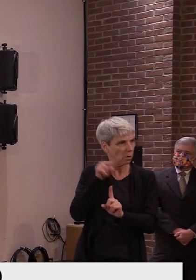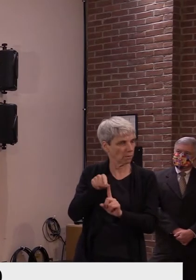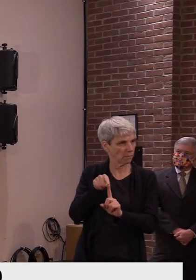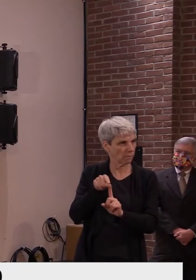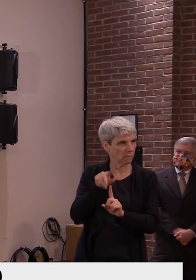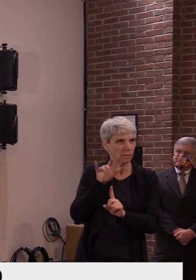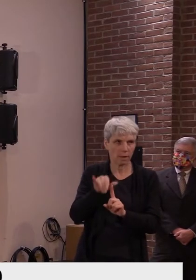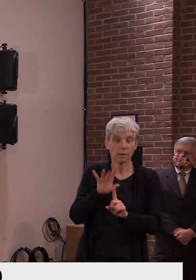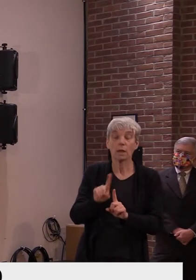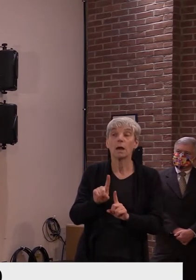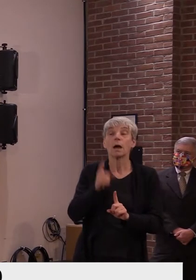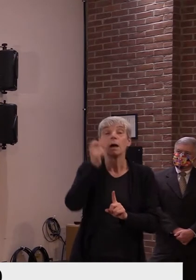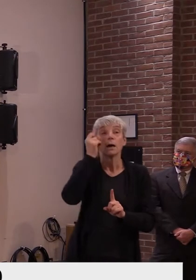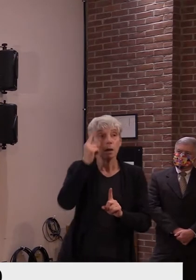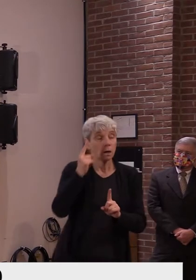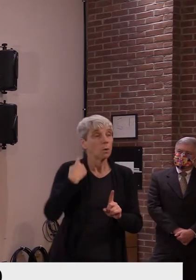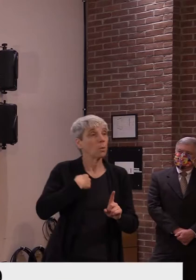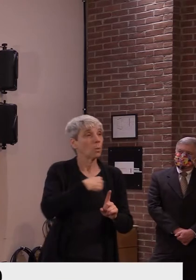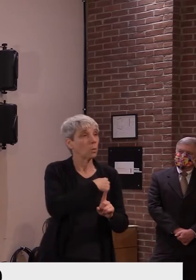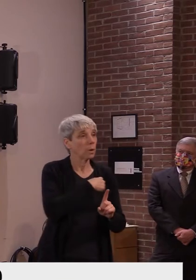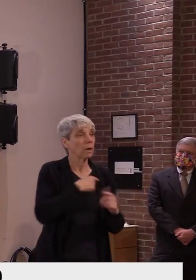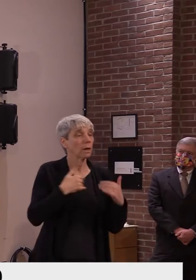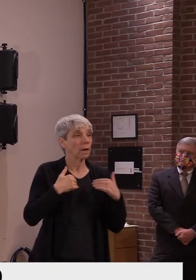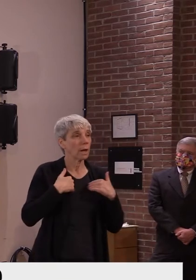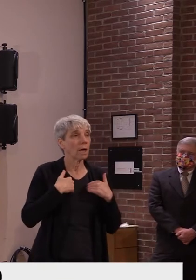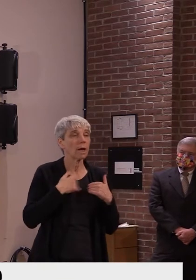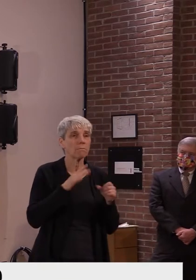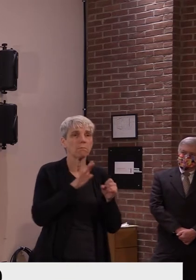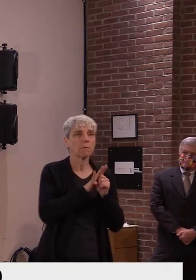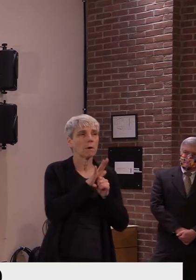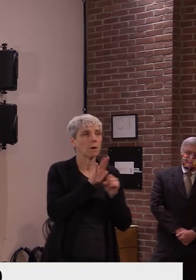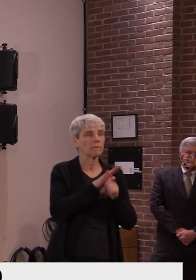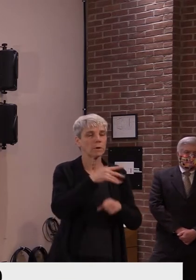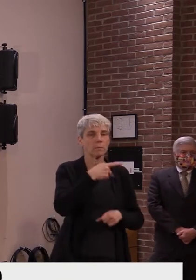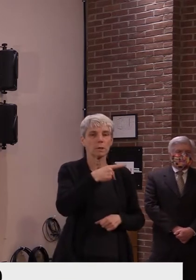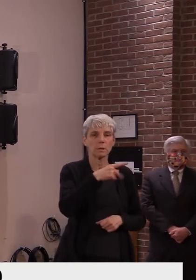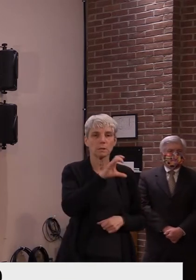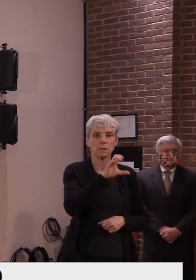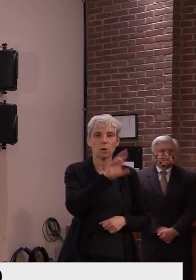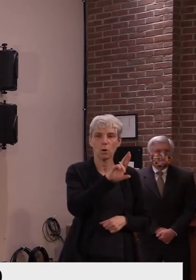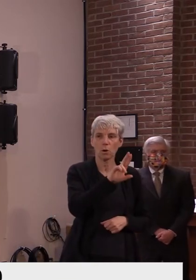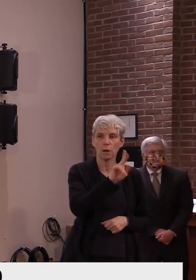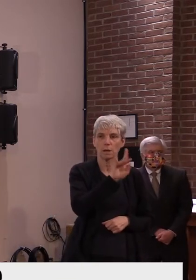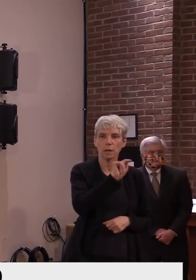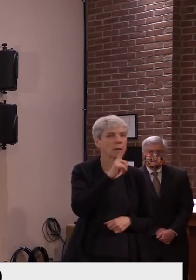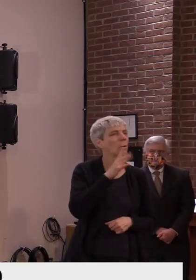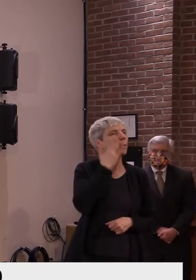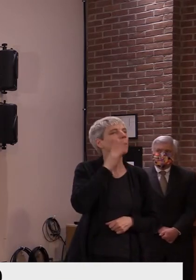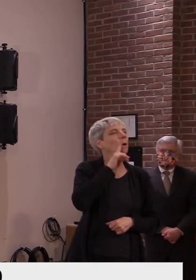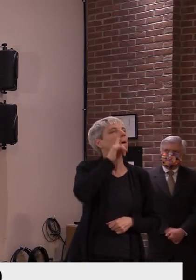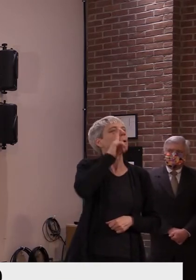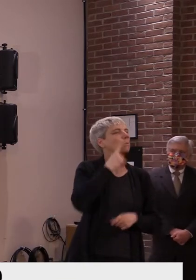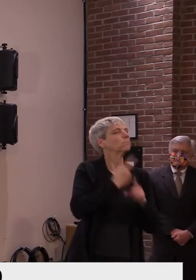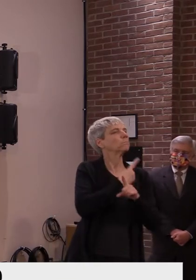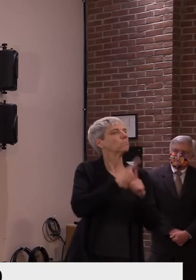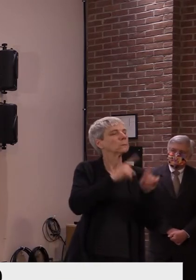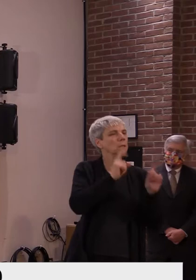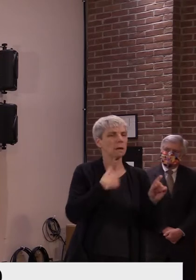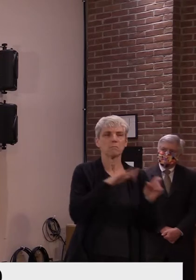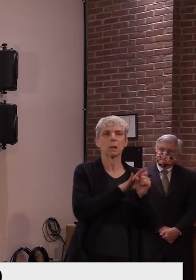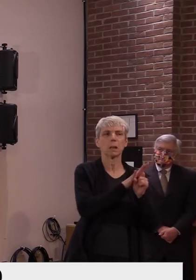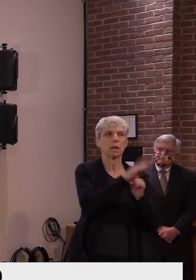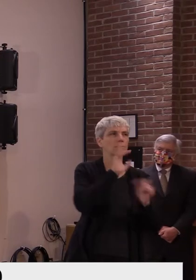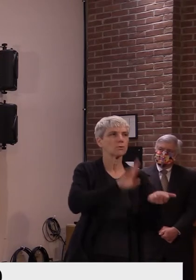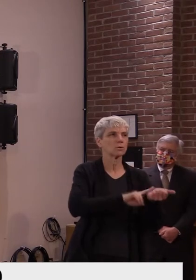uh, an adequate testing regime with PCR in those institutions that will carry us through the rest of this calendar year.